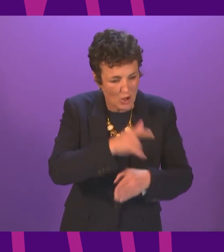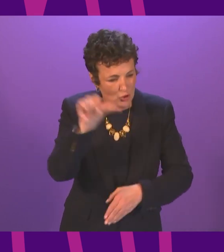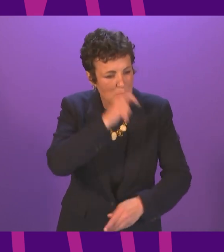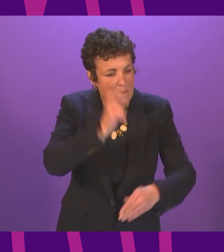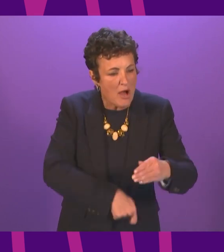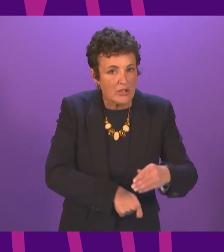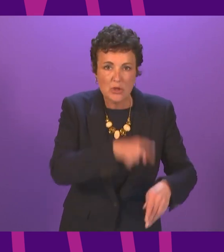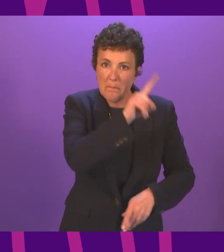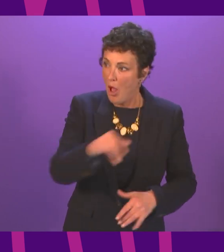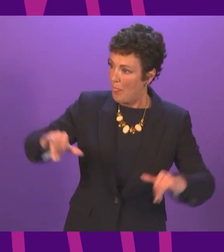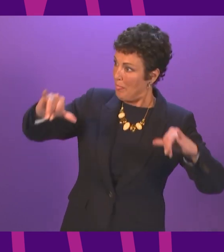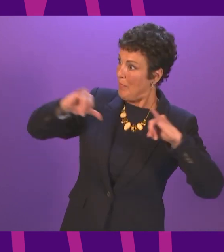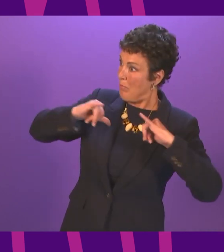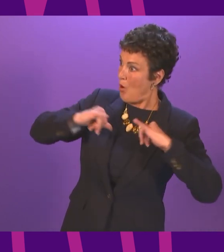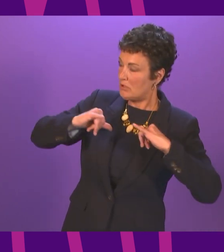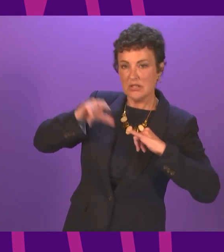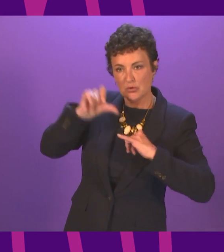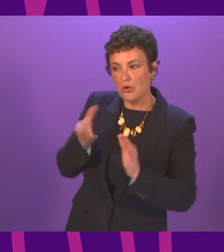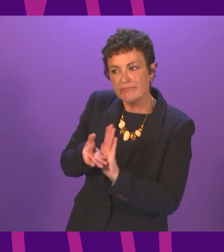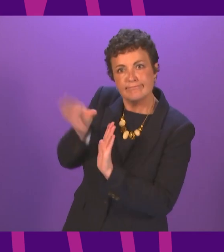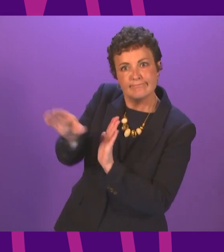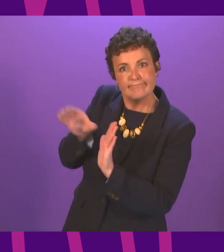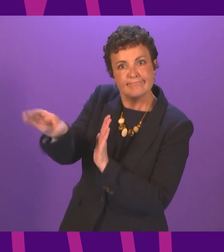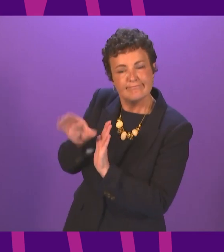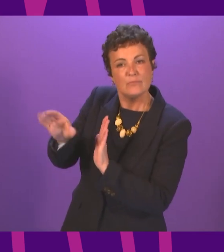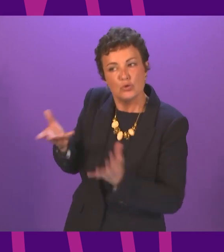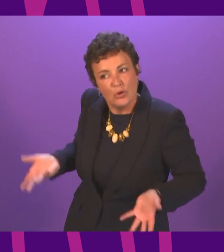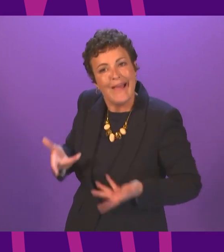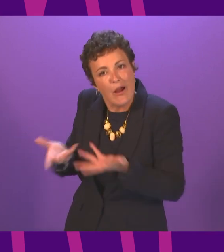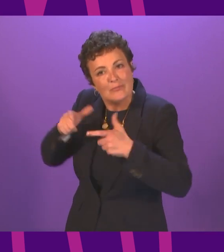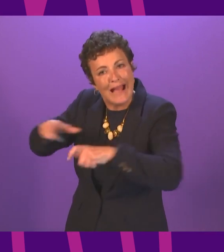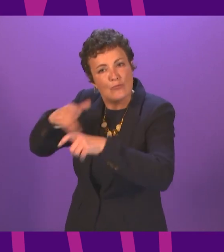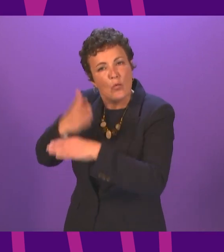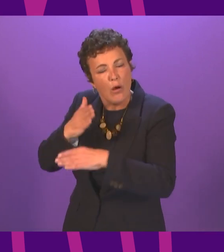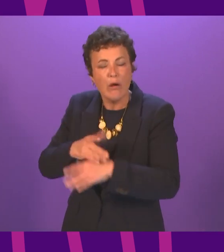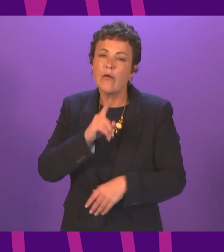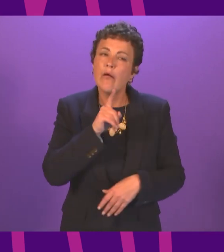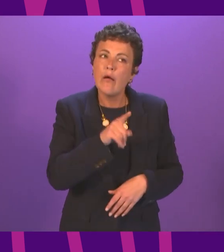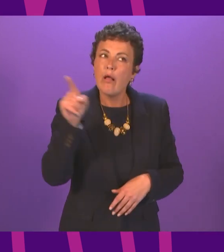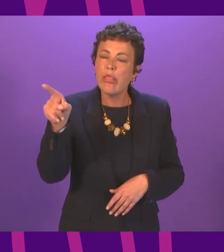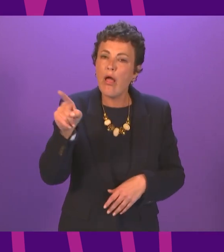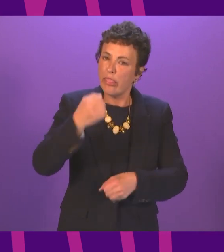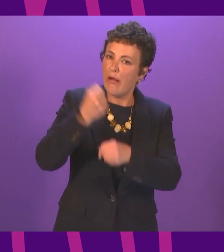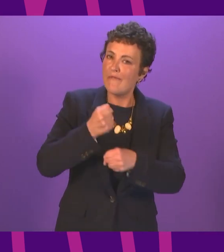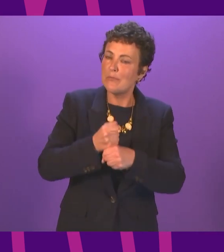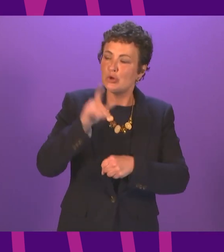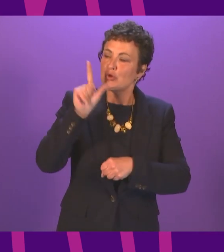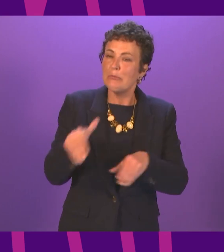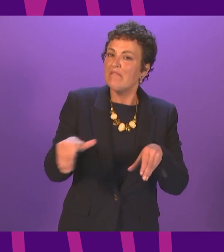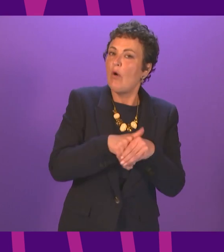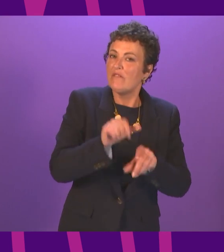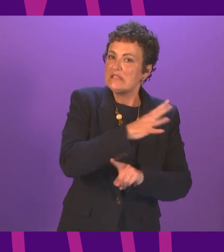while bosses must be incentivized to work that the state should play a minimal role in our society that inequality